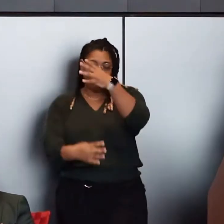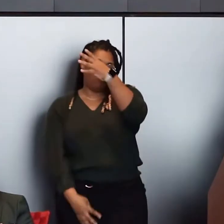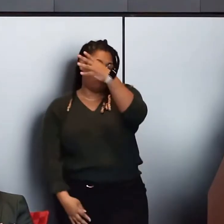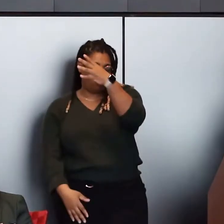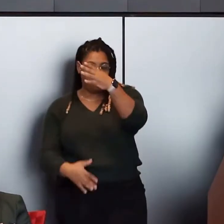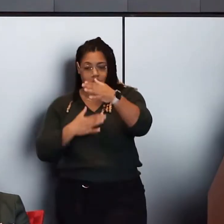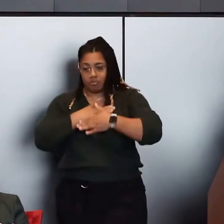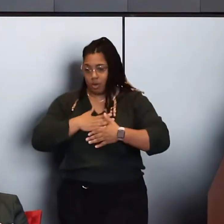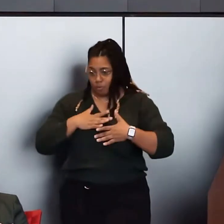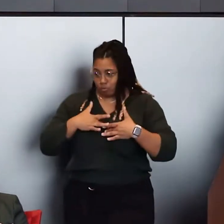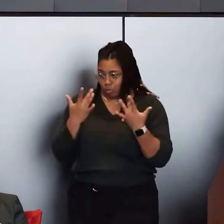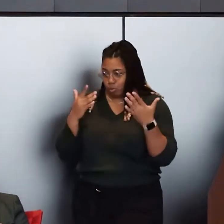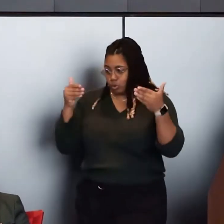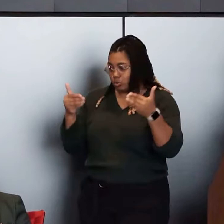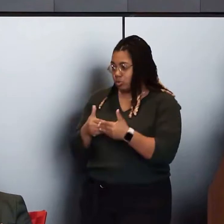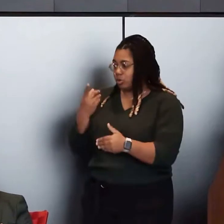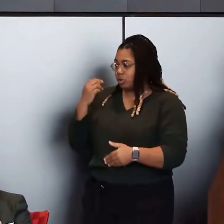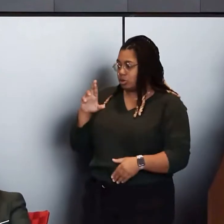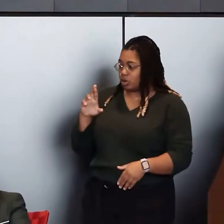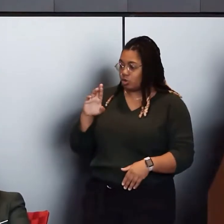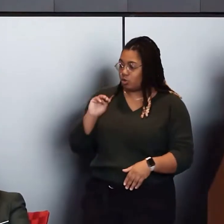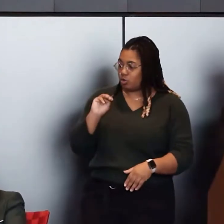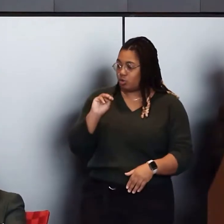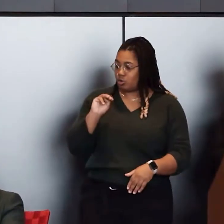to introduce Dr. Moppison.